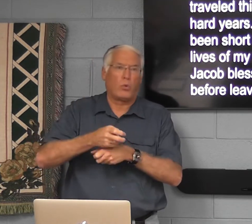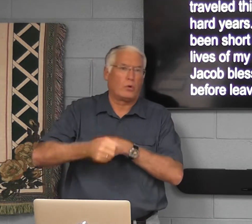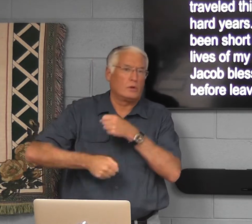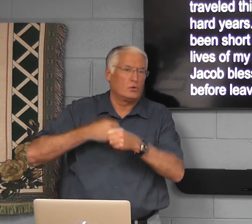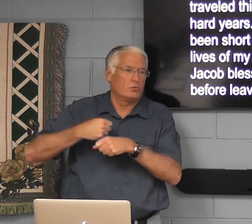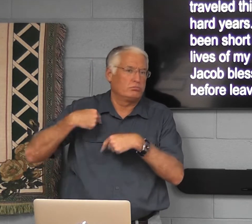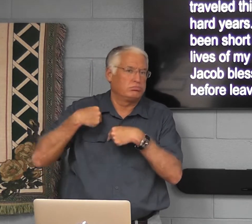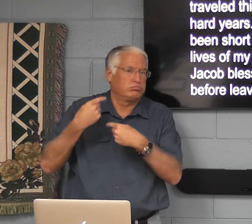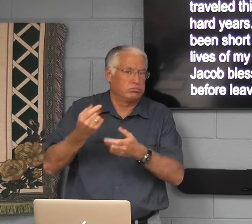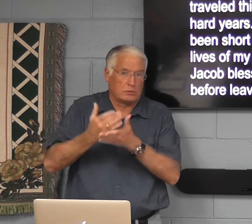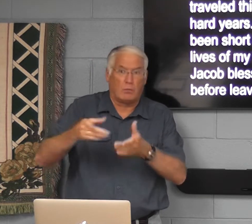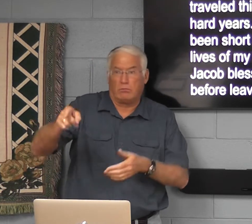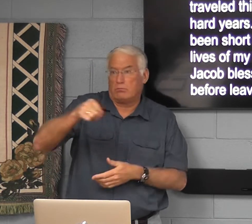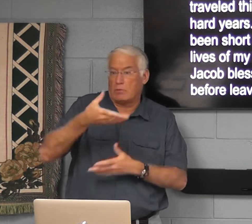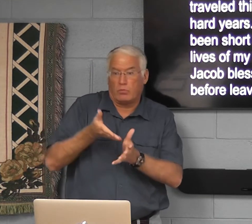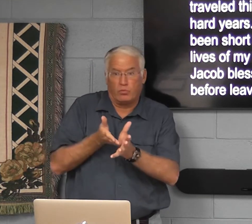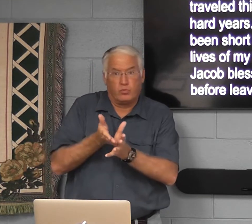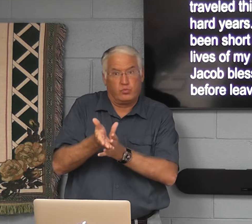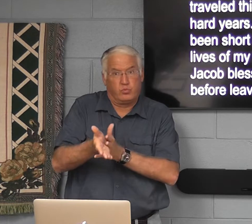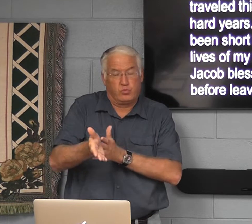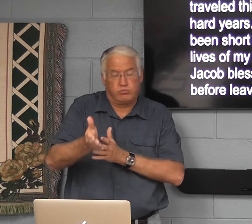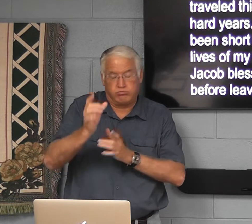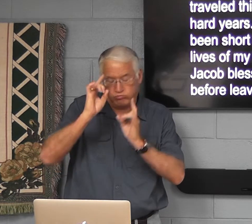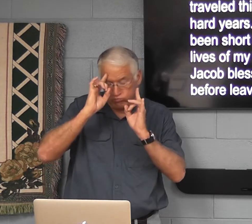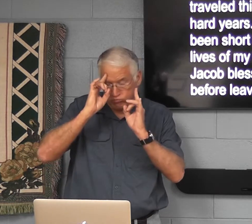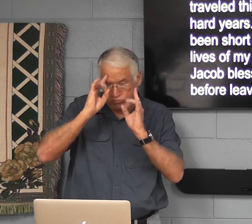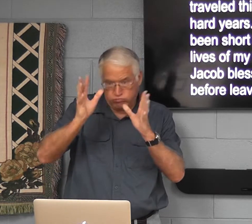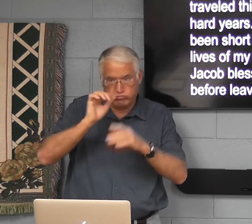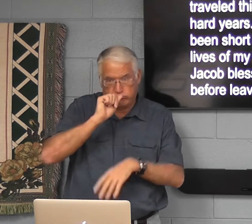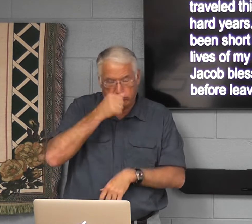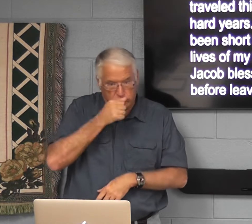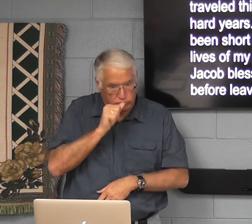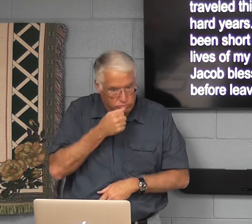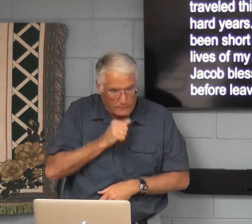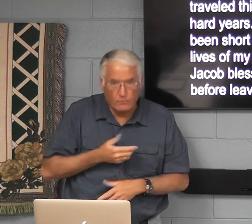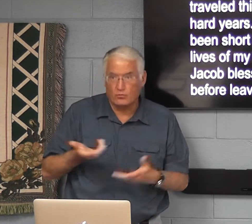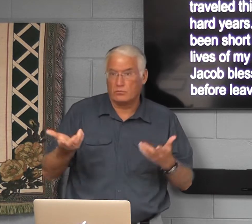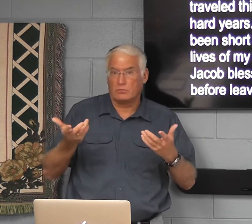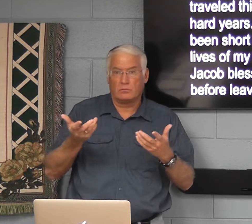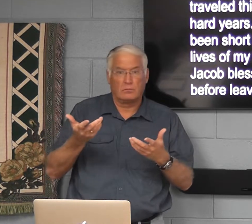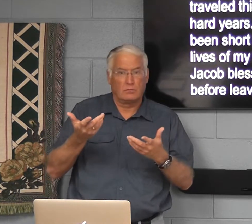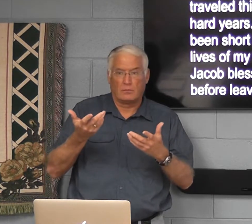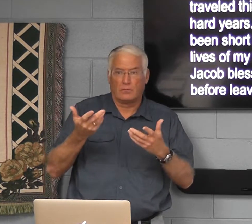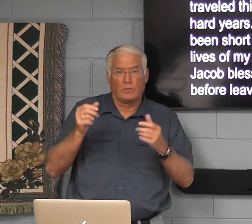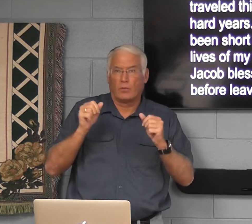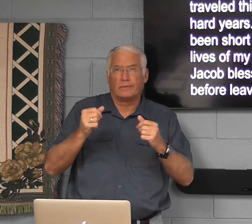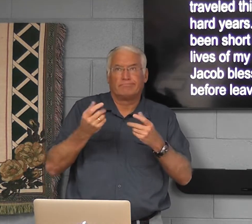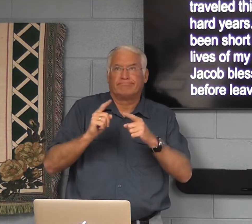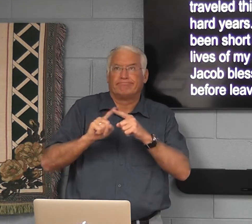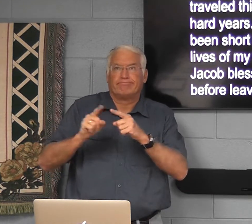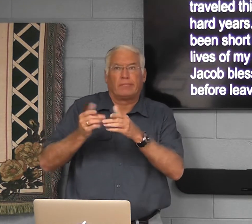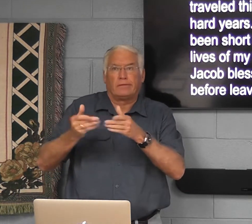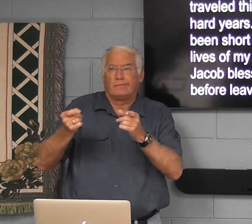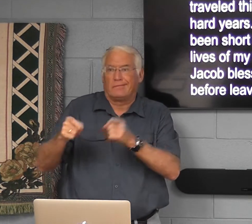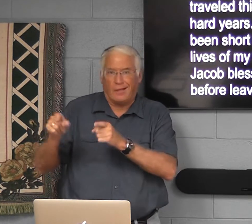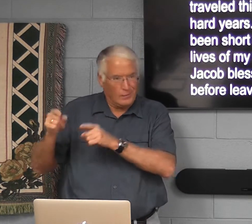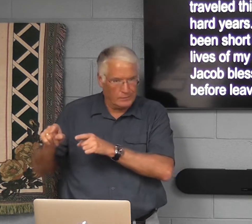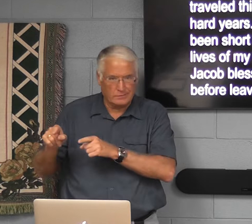frustrated, you know, hard years. Maybe you've gone through some terrible suffering. You know, just